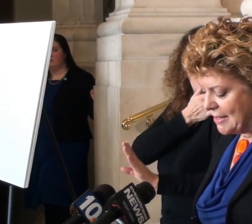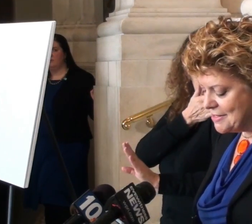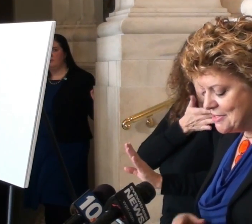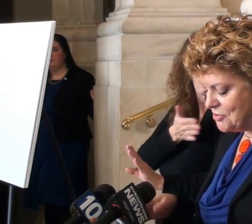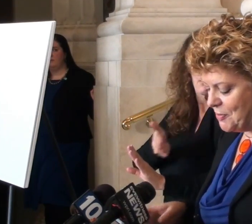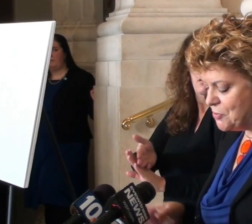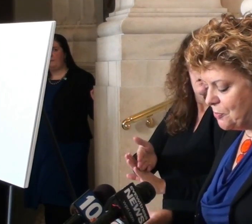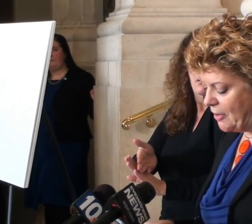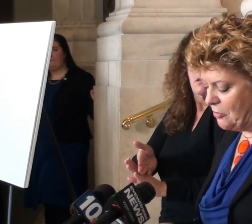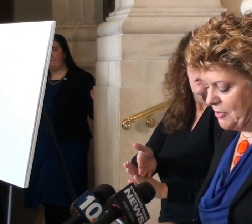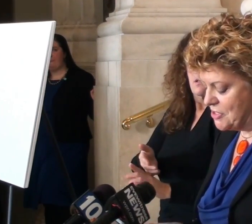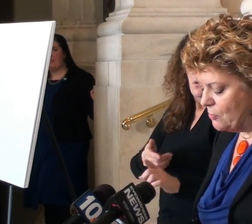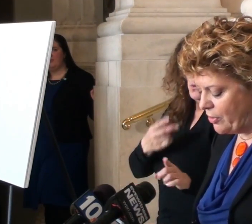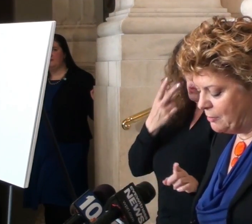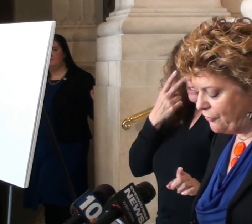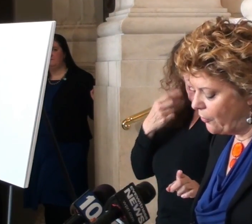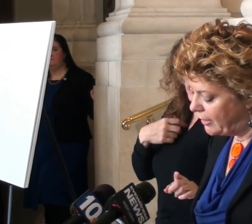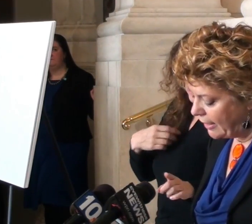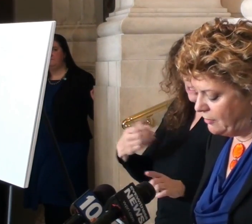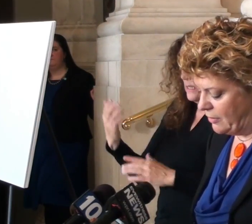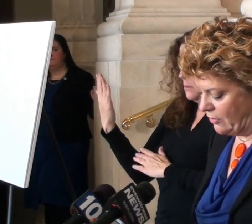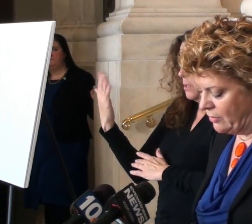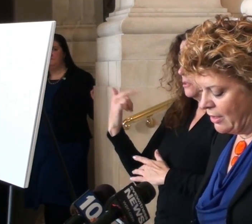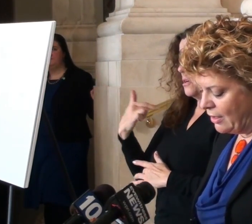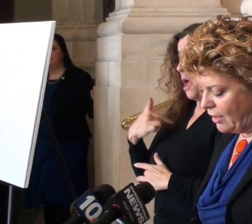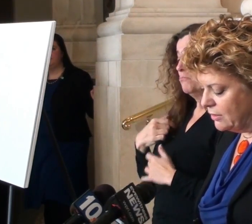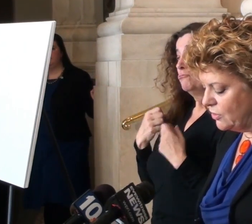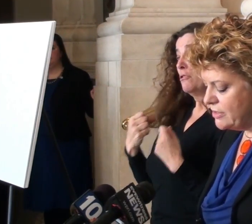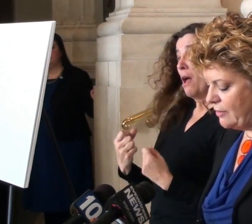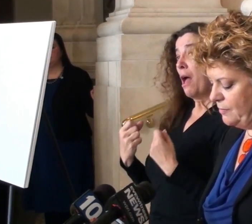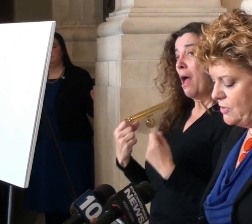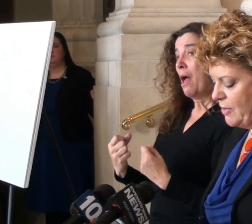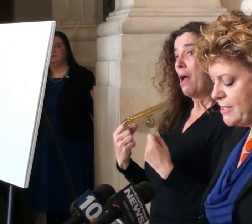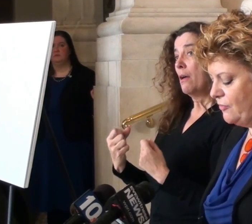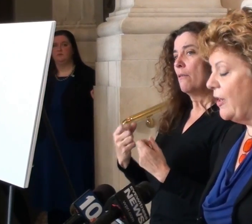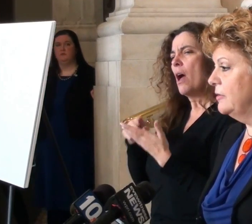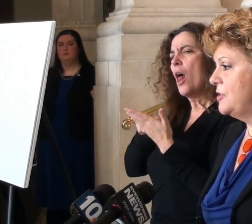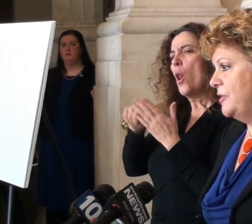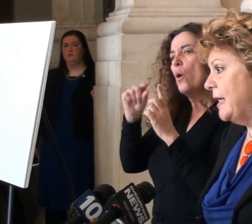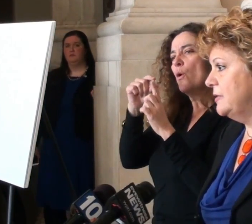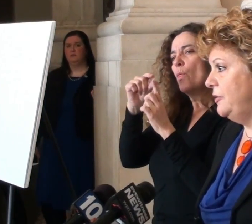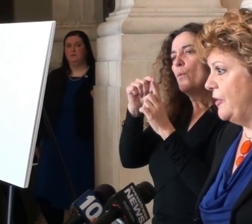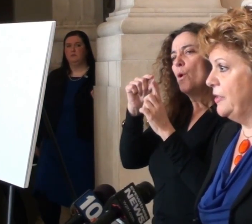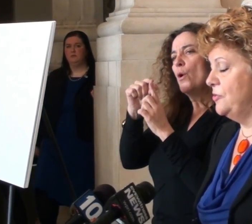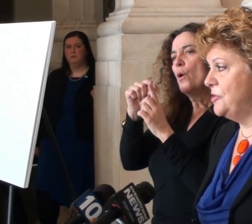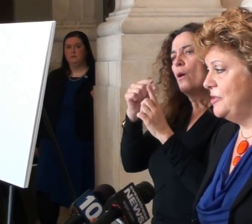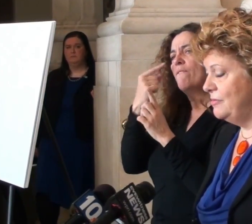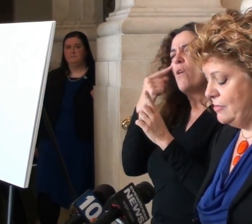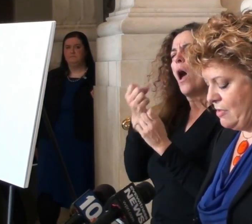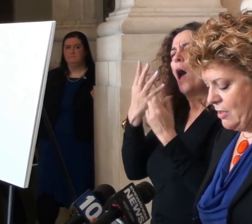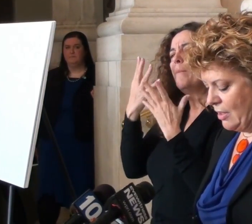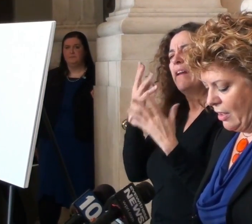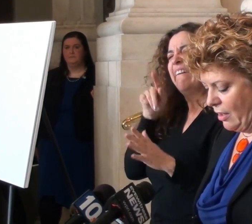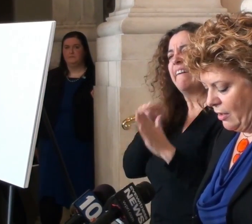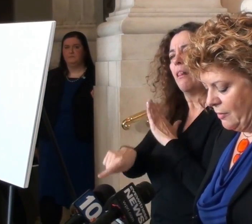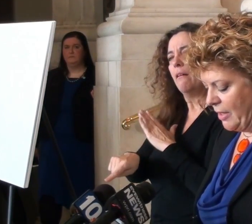So I had this speech prepared, but this morning before I came here, I looked up domestic violence fatality factors.